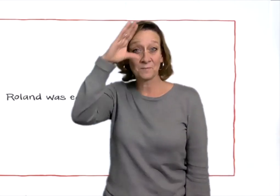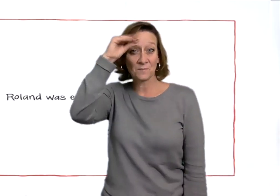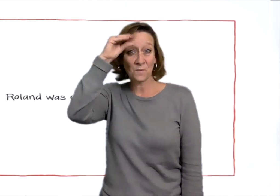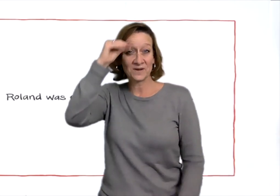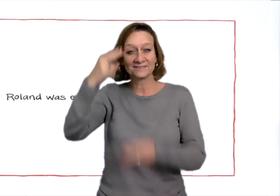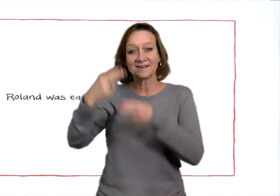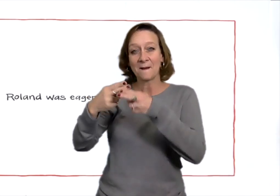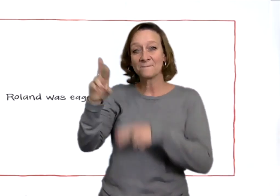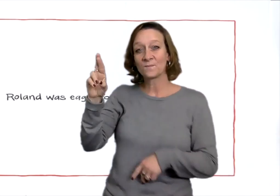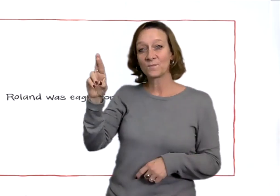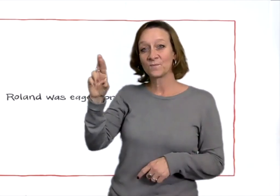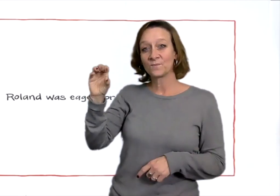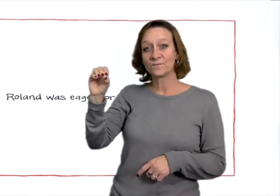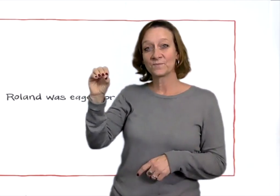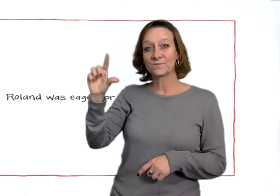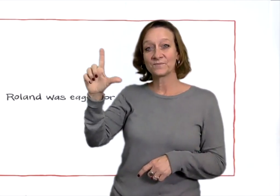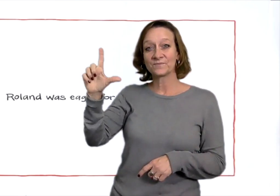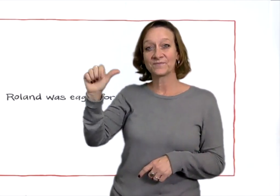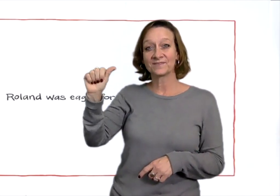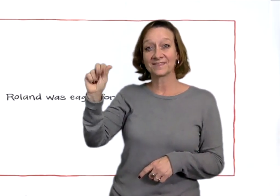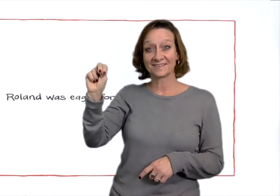There was a little boy named Roland.